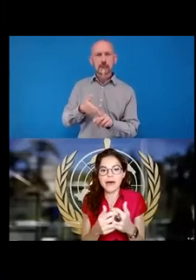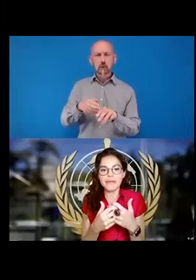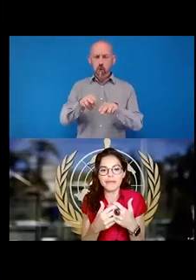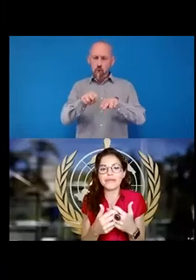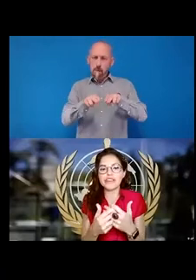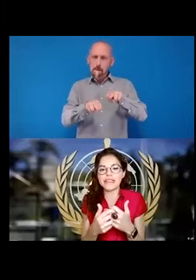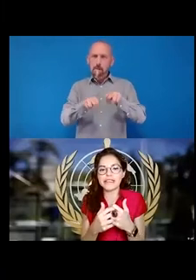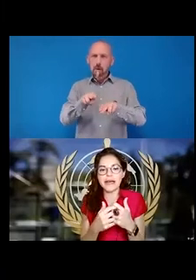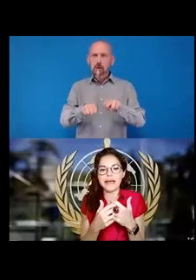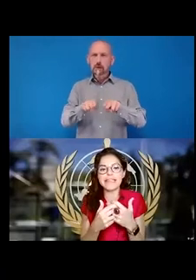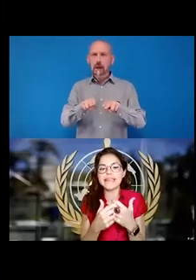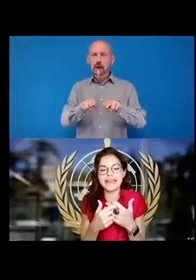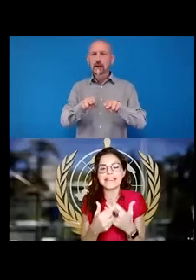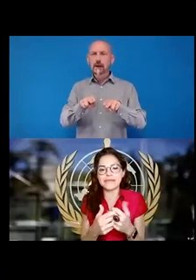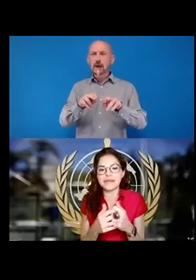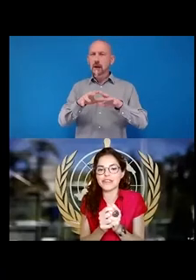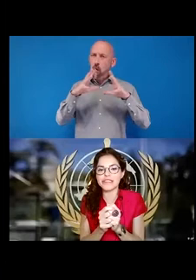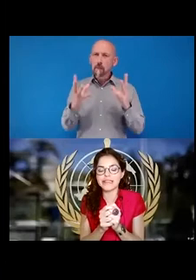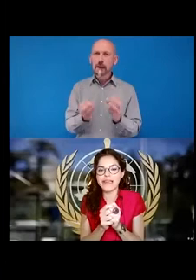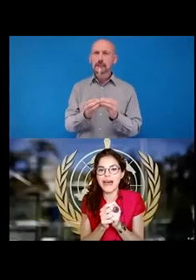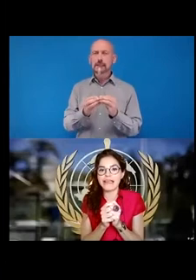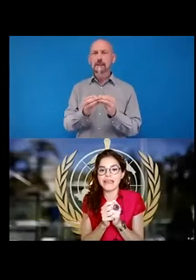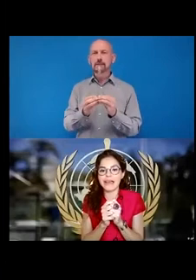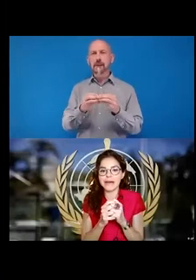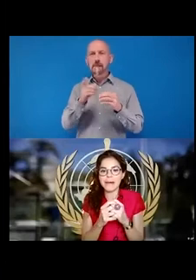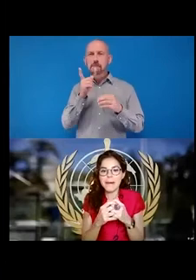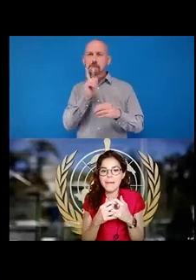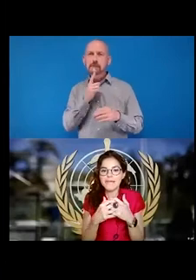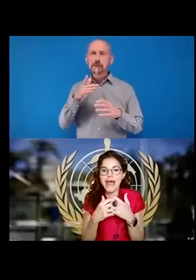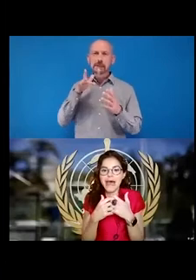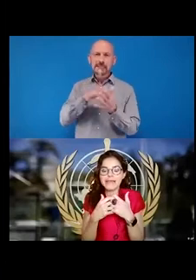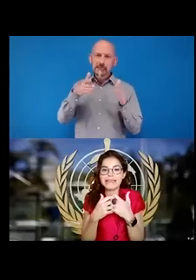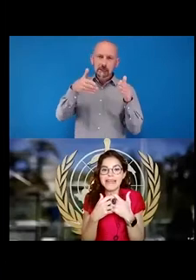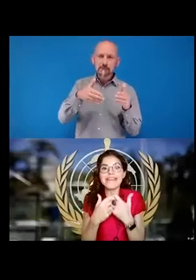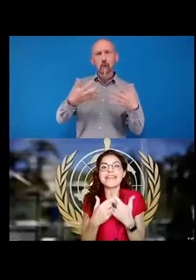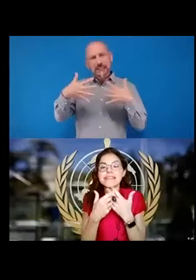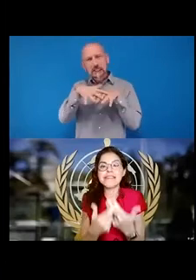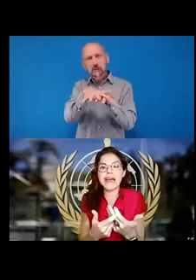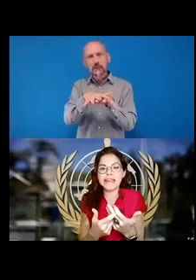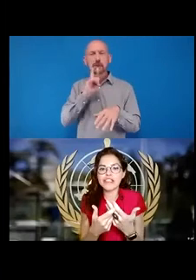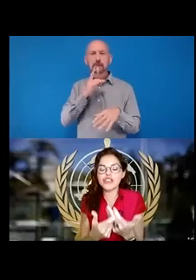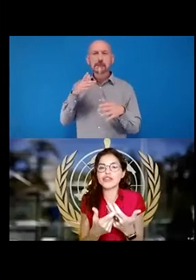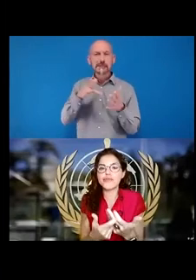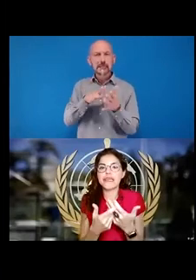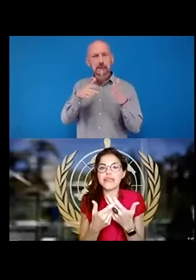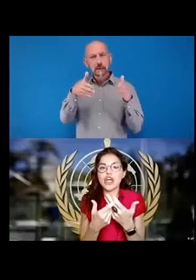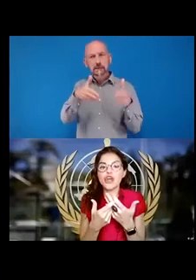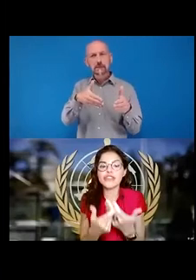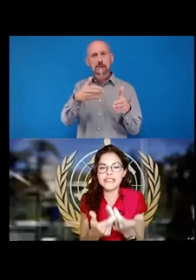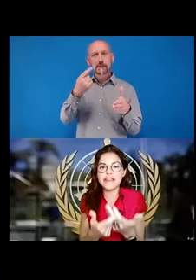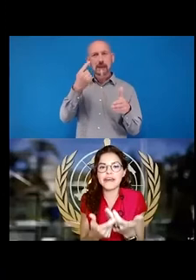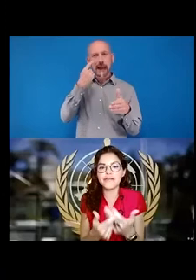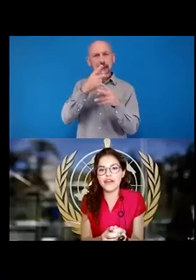Alakos Center. Alakos people center eye care. Alakos And that this target should be